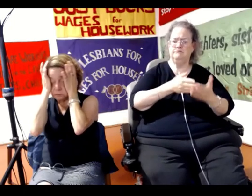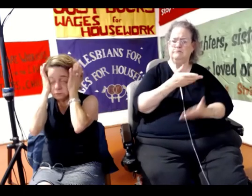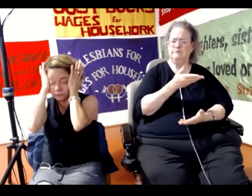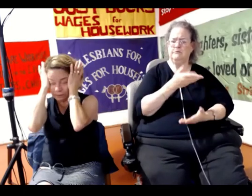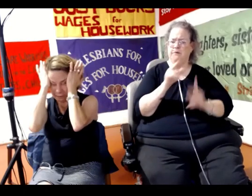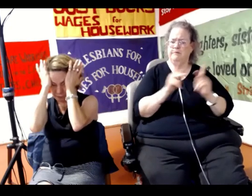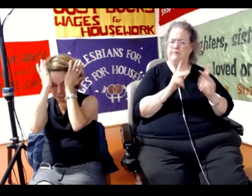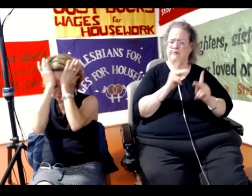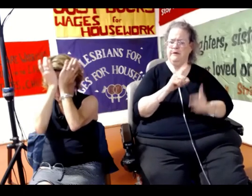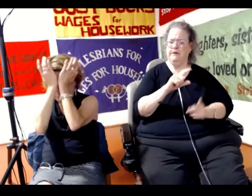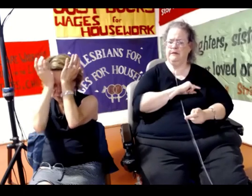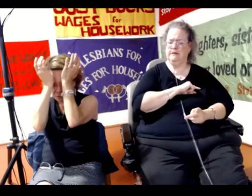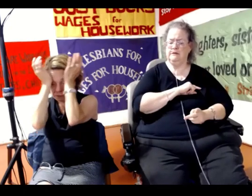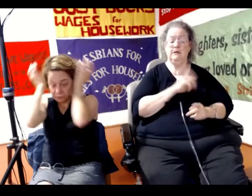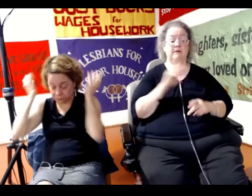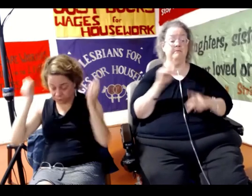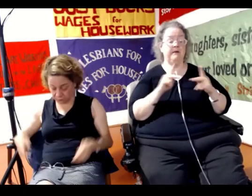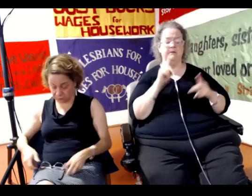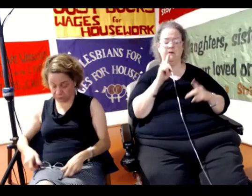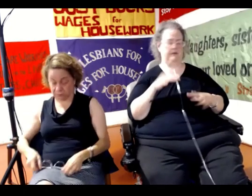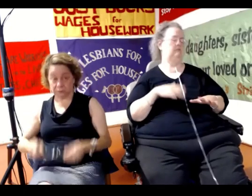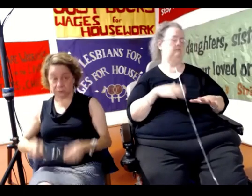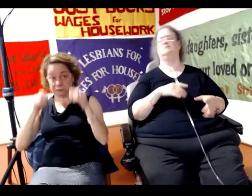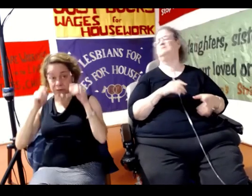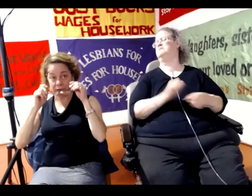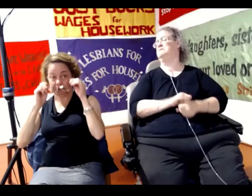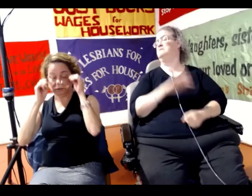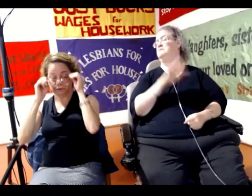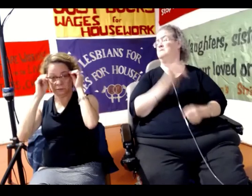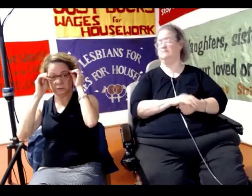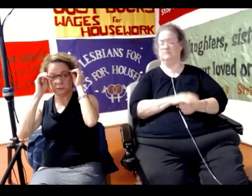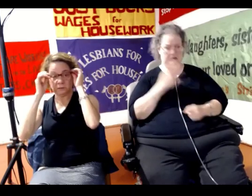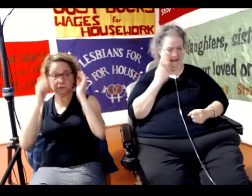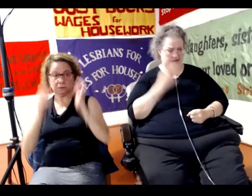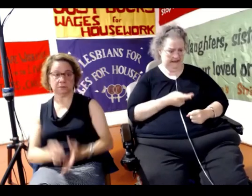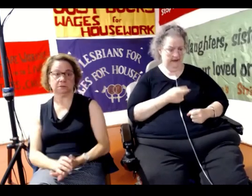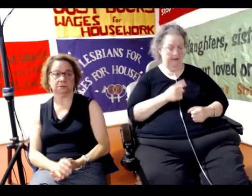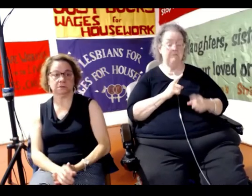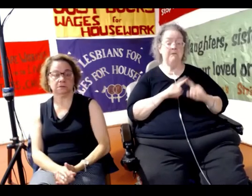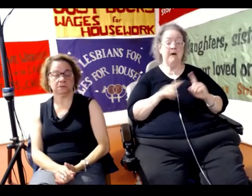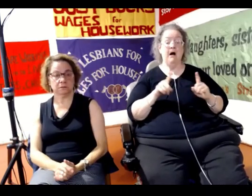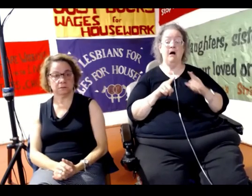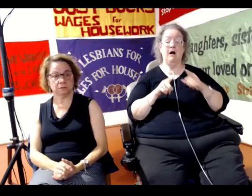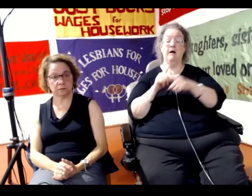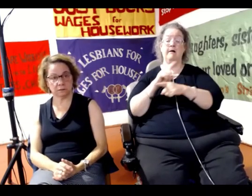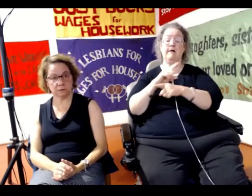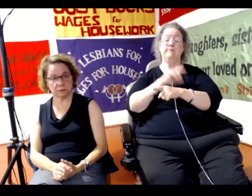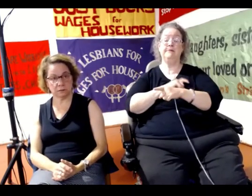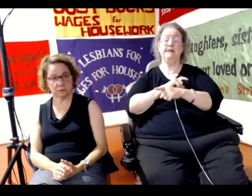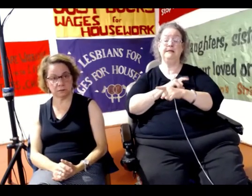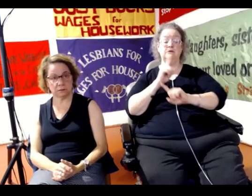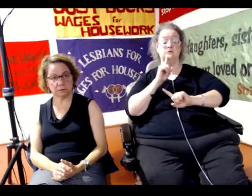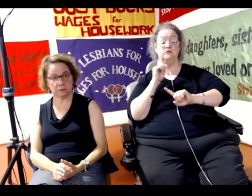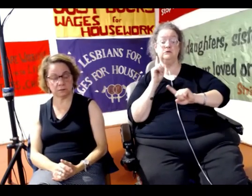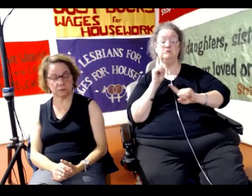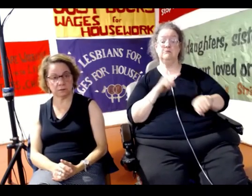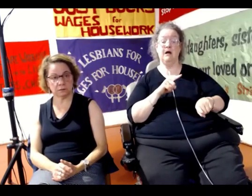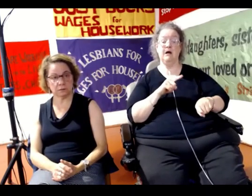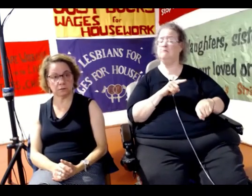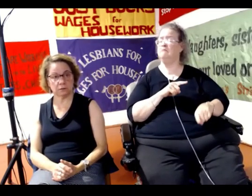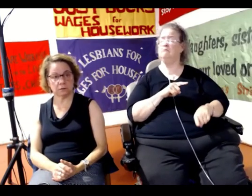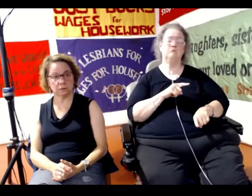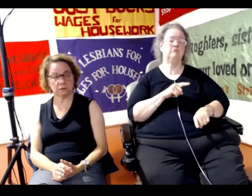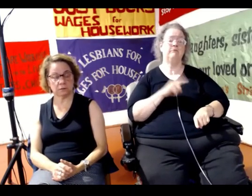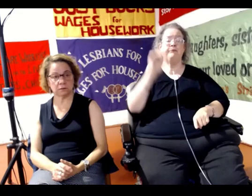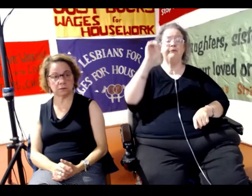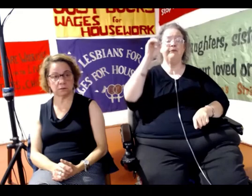People have been outraged. Instead of responding to people's outrage, the